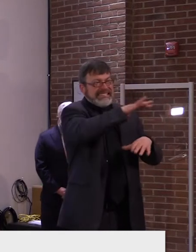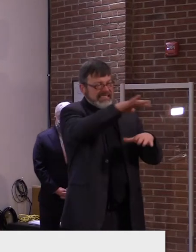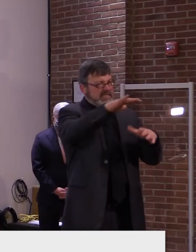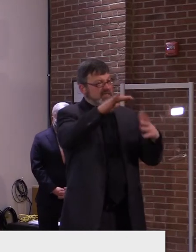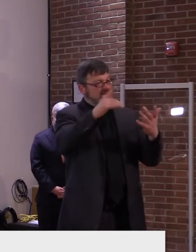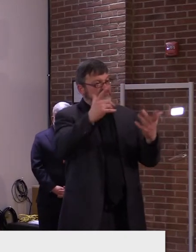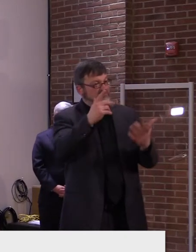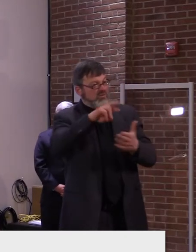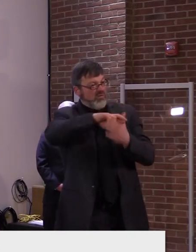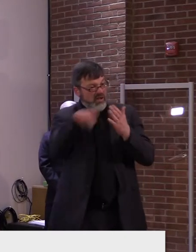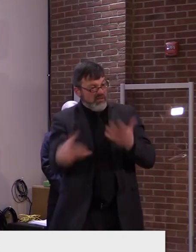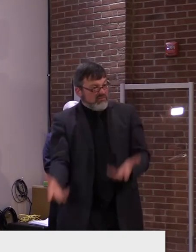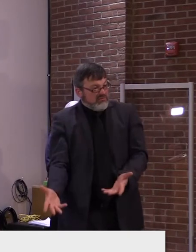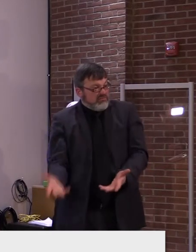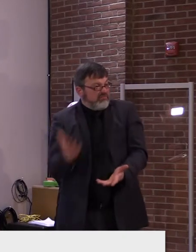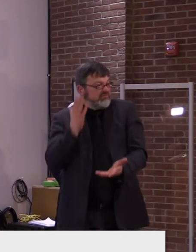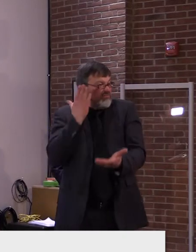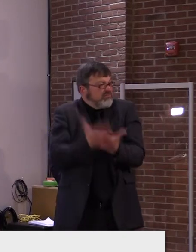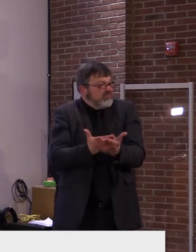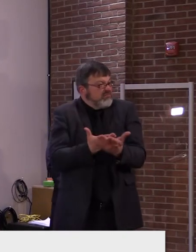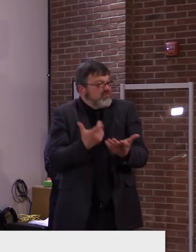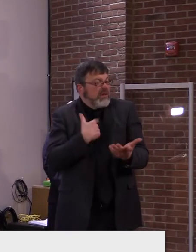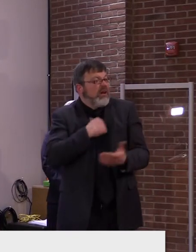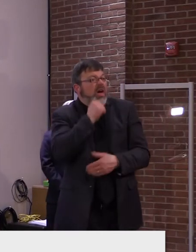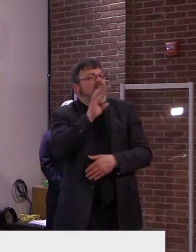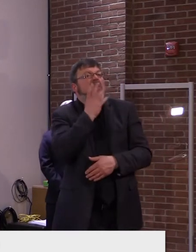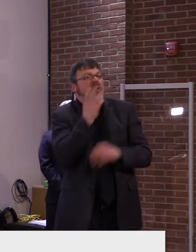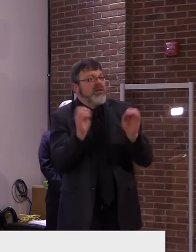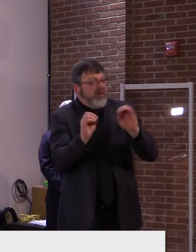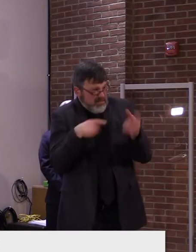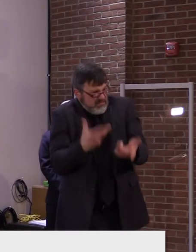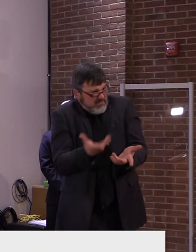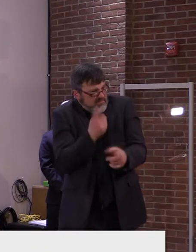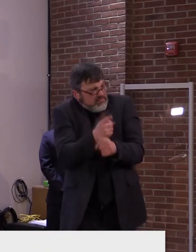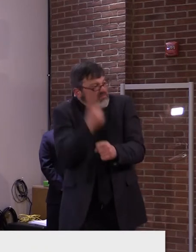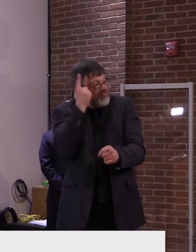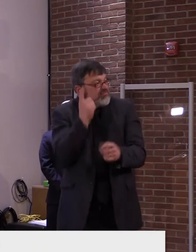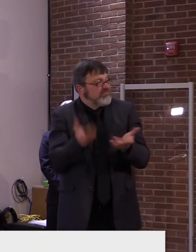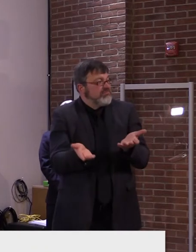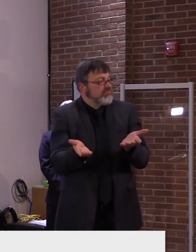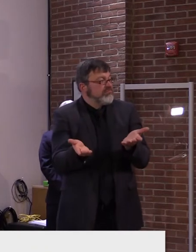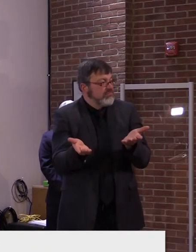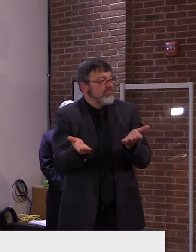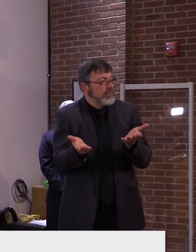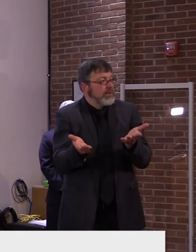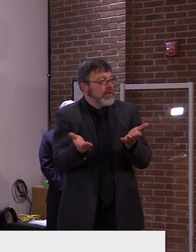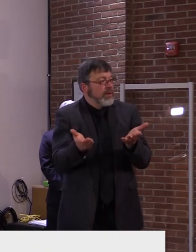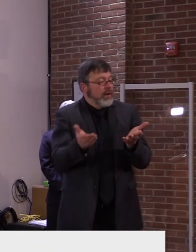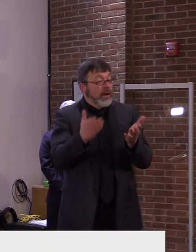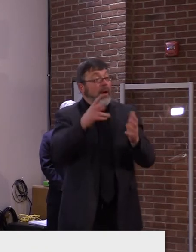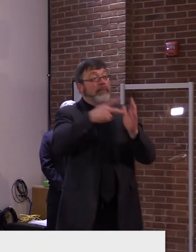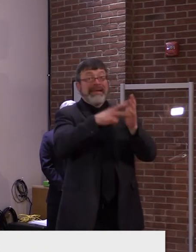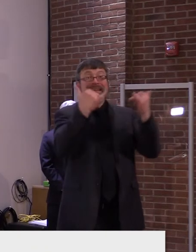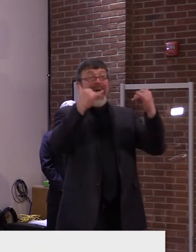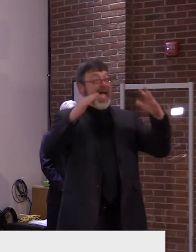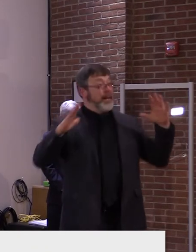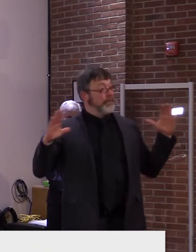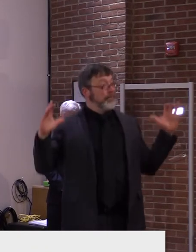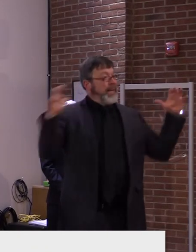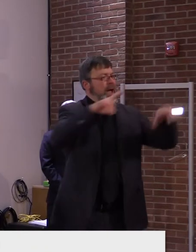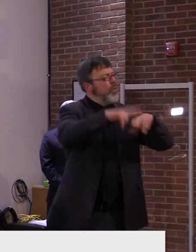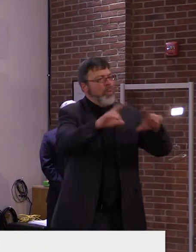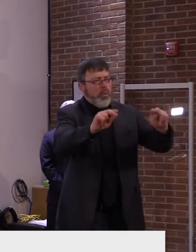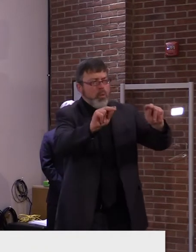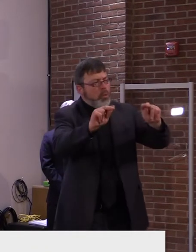use of the safest infection prevention and control practices and testing protocols. But imagine how